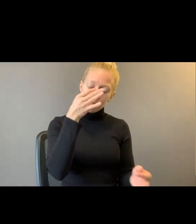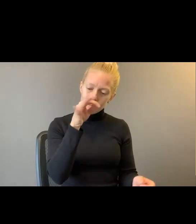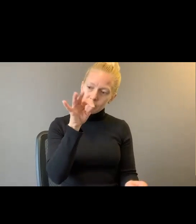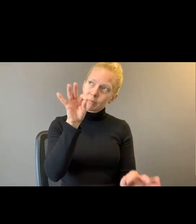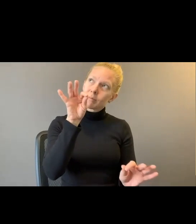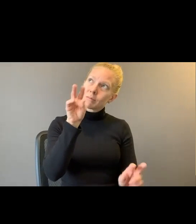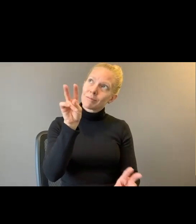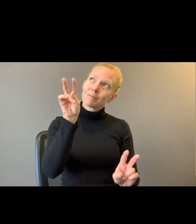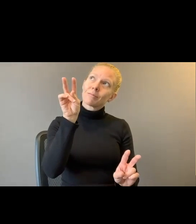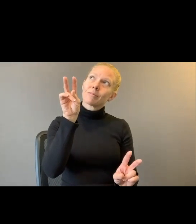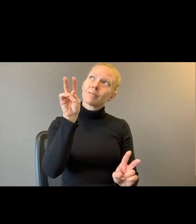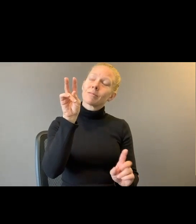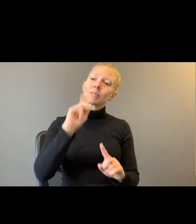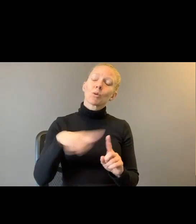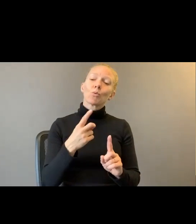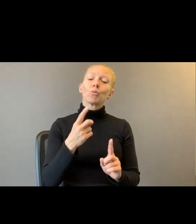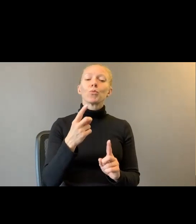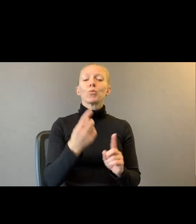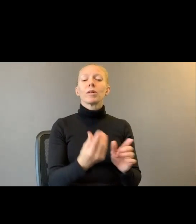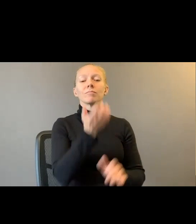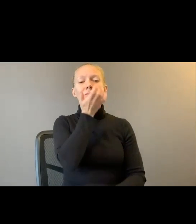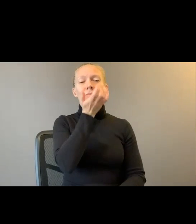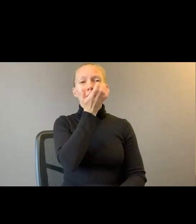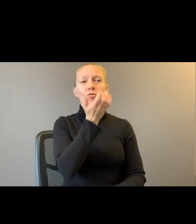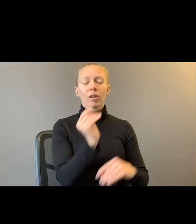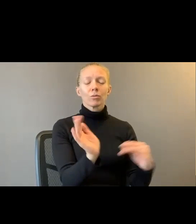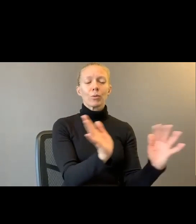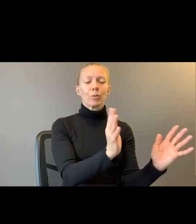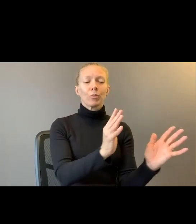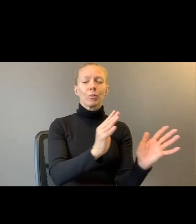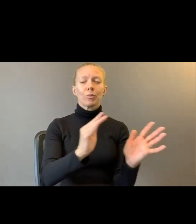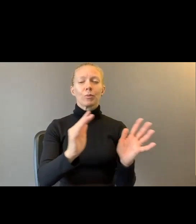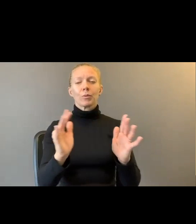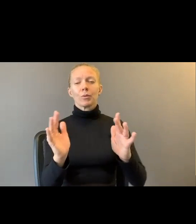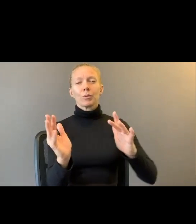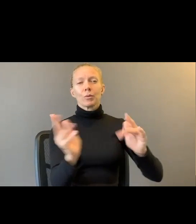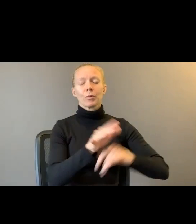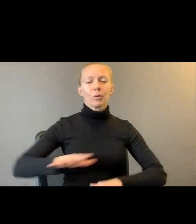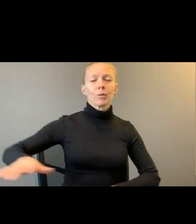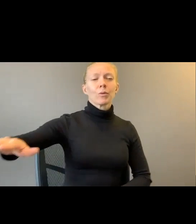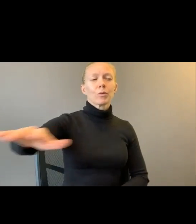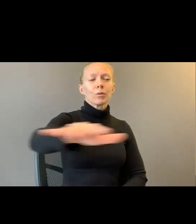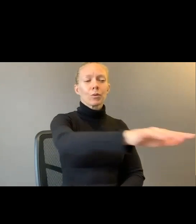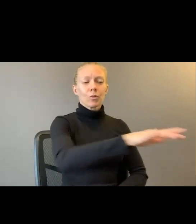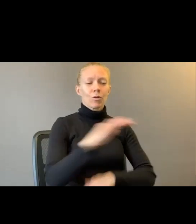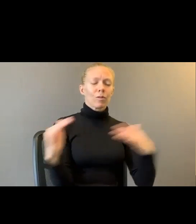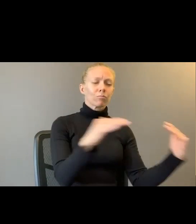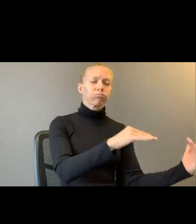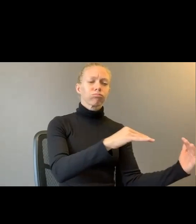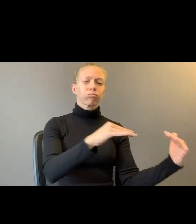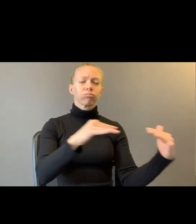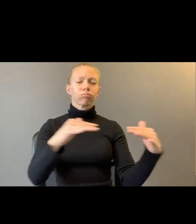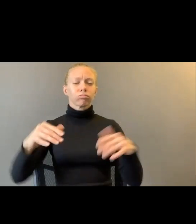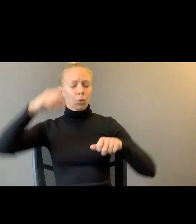When sweet grass bends and waves across battlefields where sweat and sugar marry.